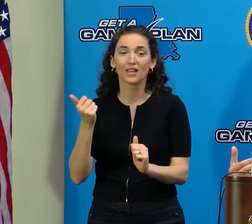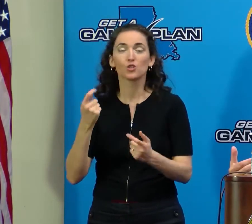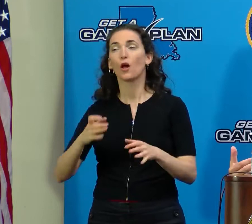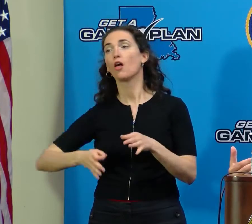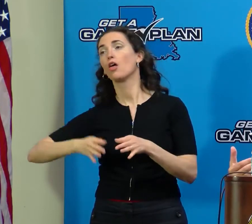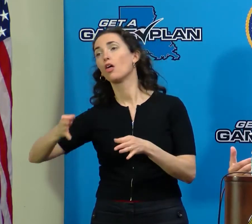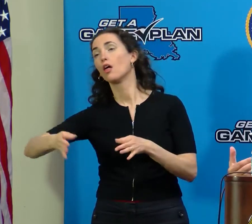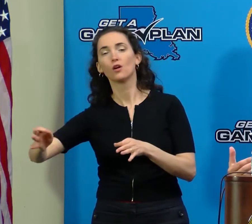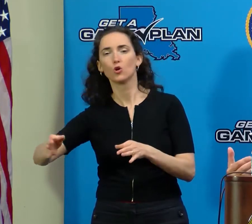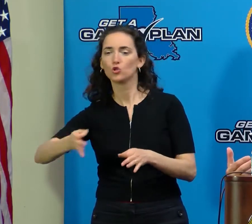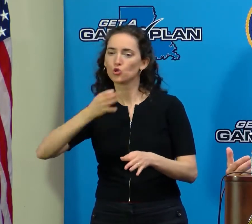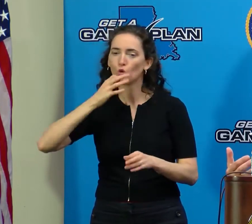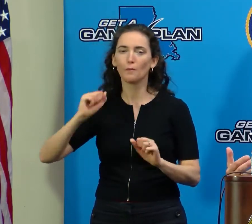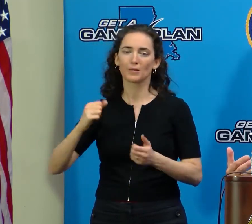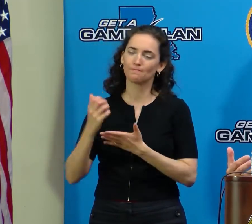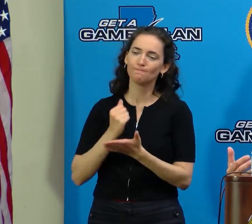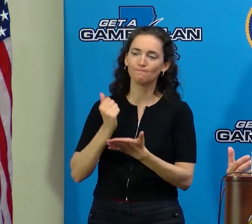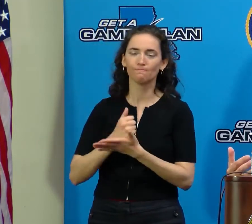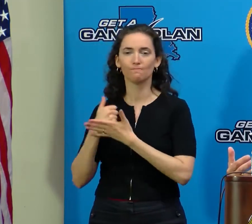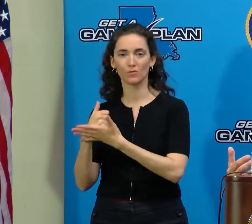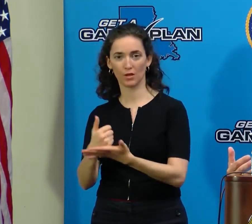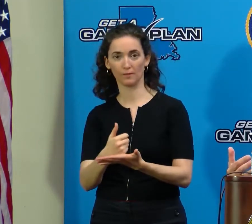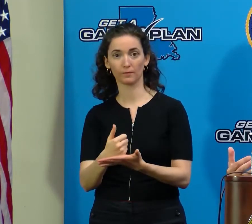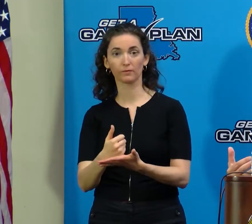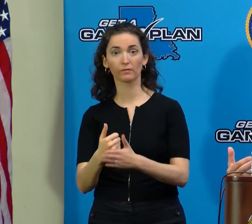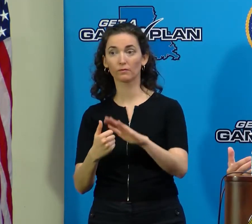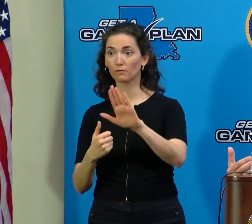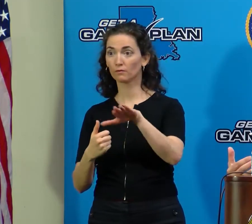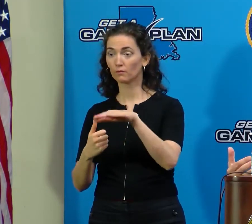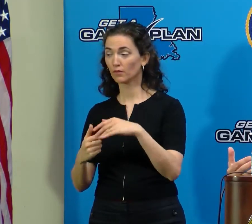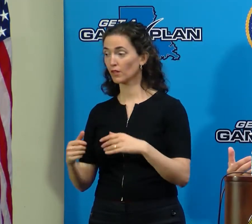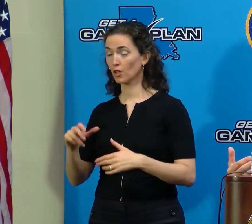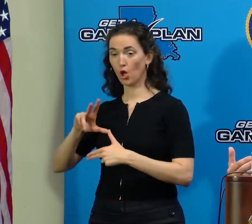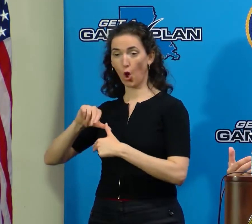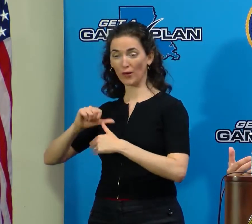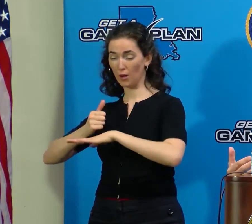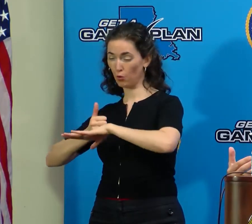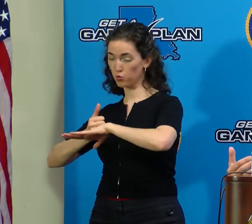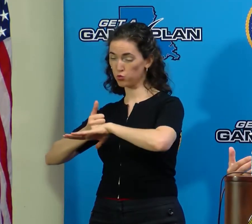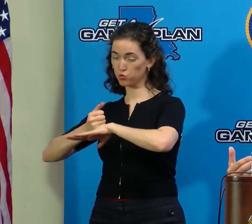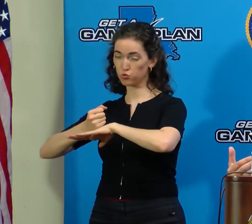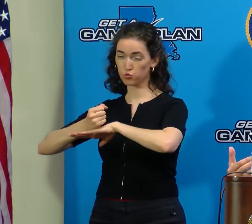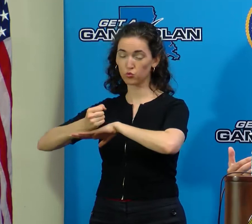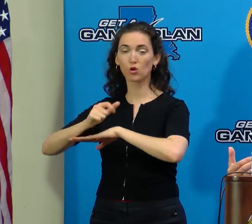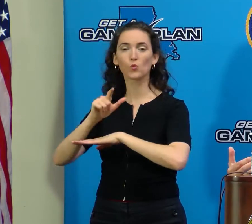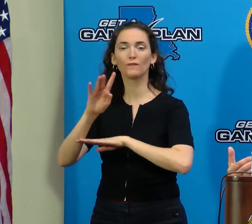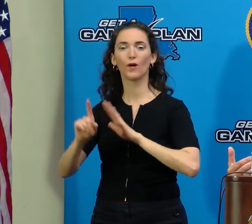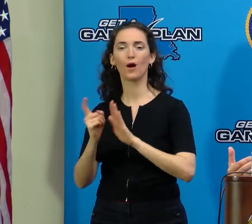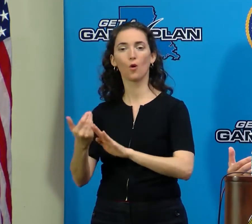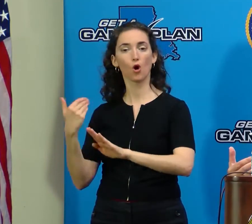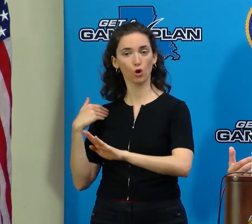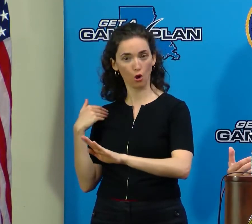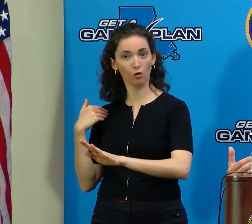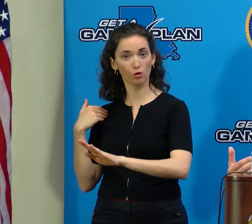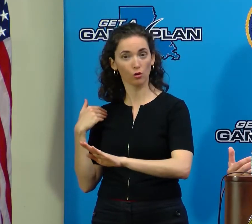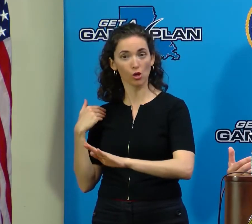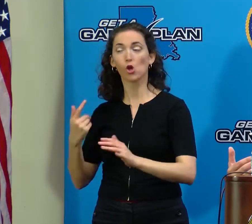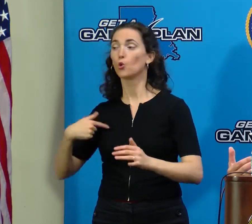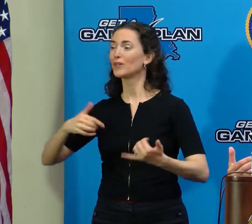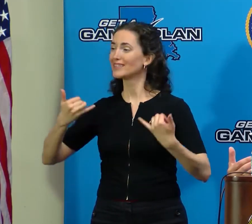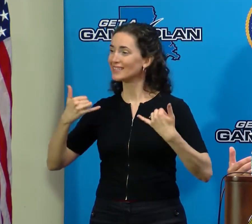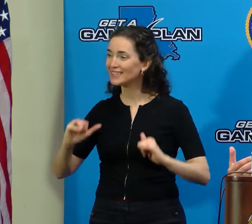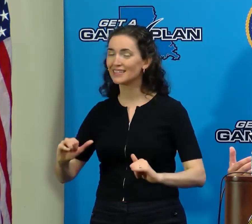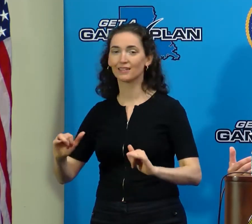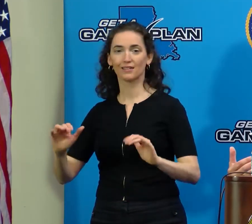And we're here less than 24 hours after the hurricane passed through our state. We're still in a search and